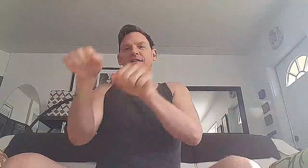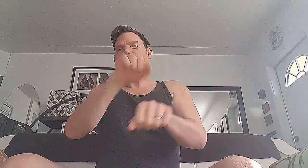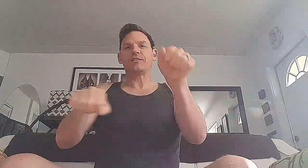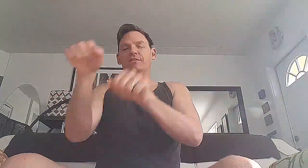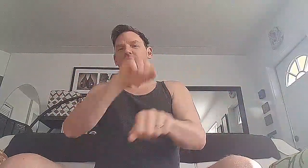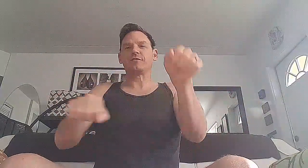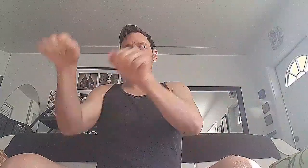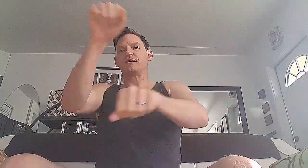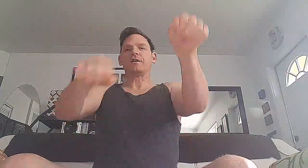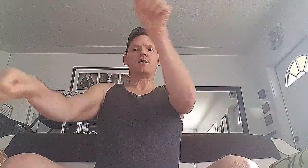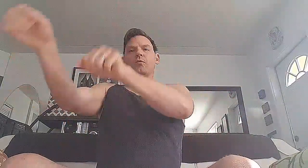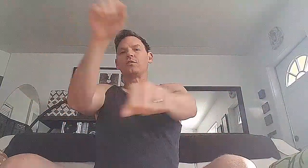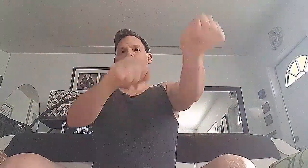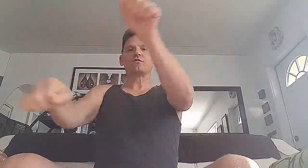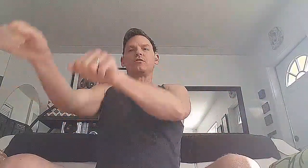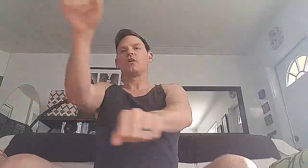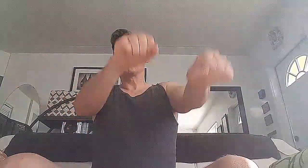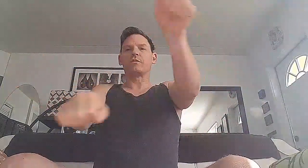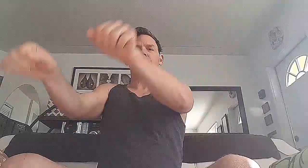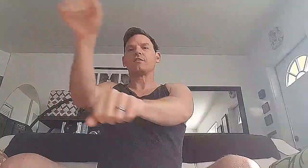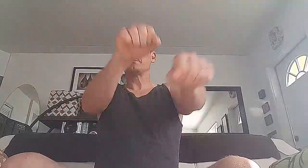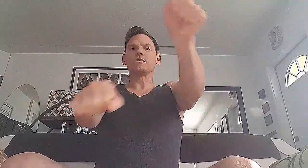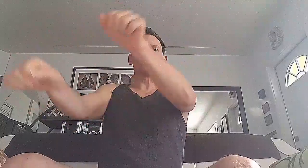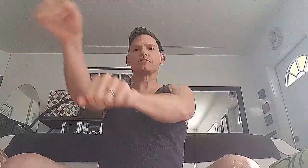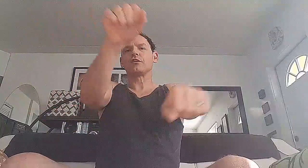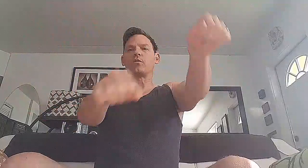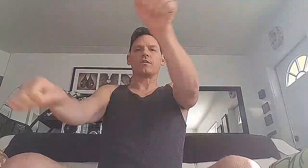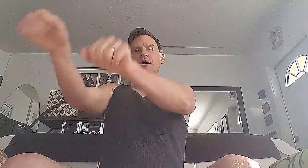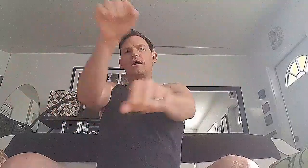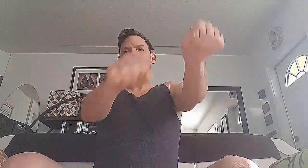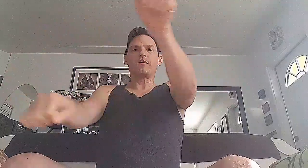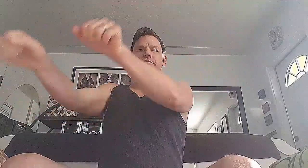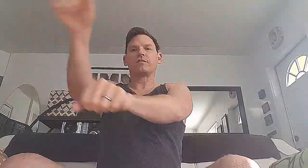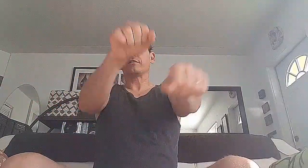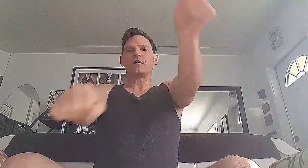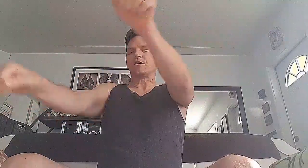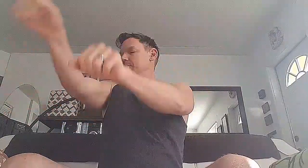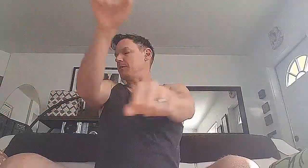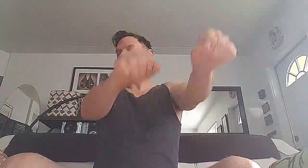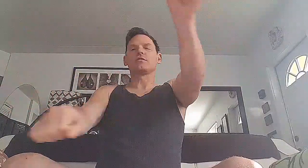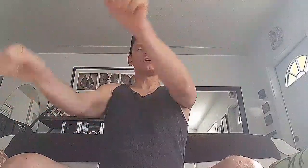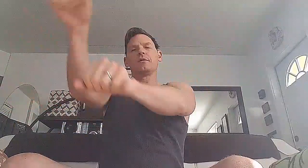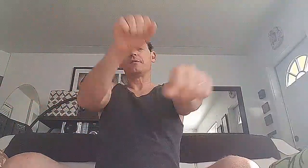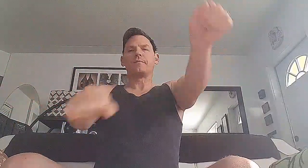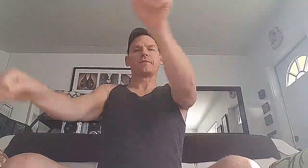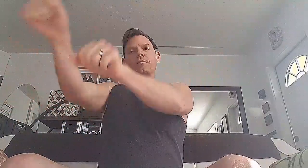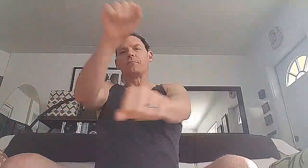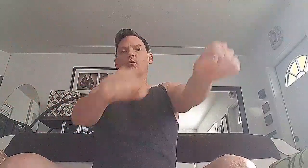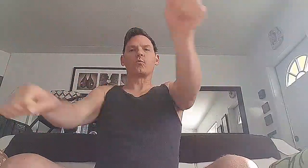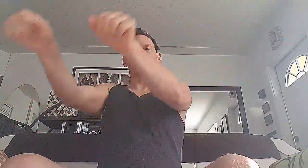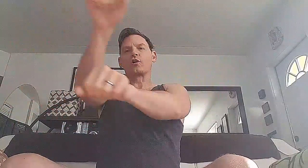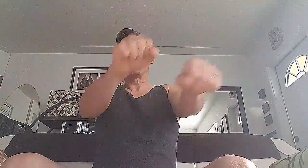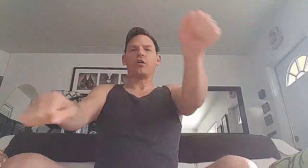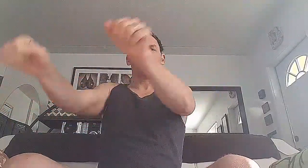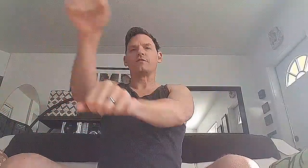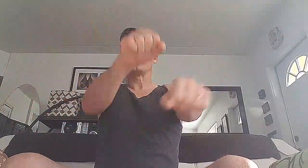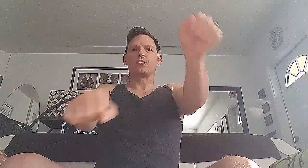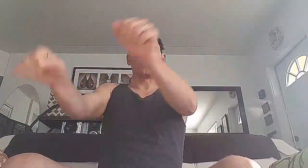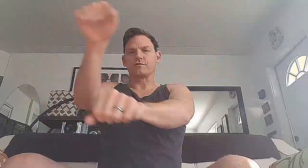There we go. Little chipmunk. Or you can do the longer ones. Now they'll be a little slower. However, they're going to be a little more work on the shoulders.